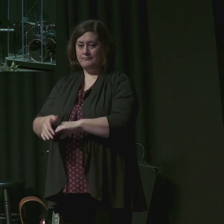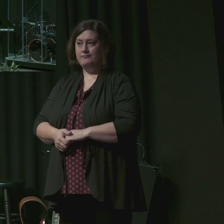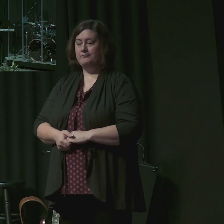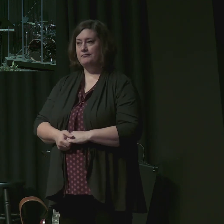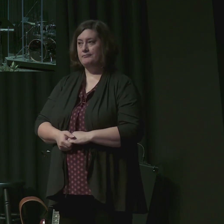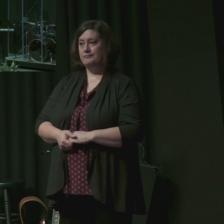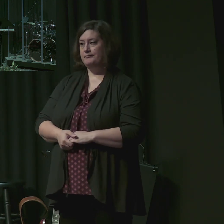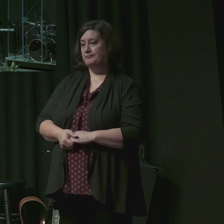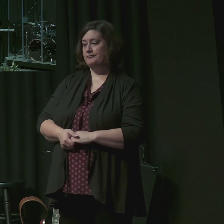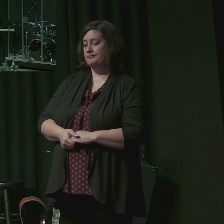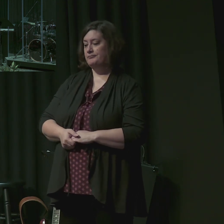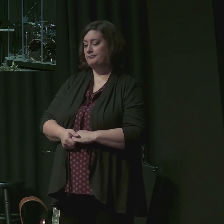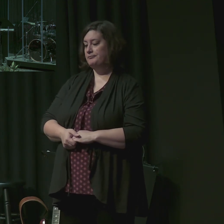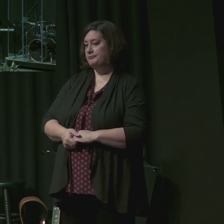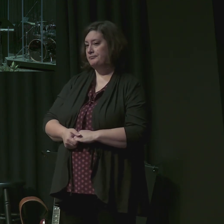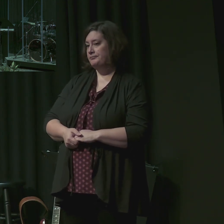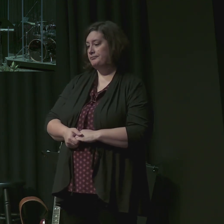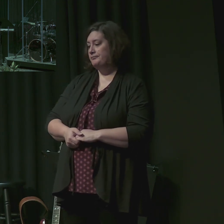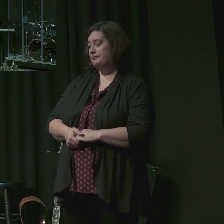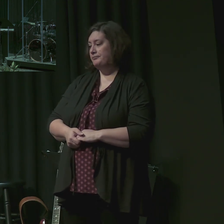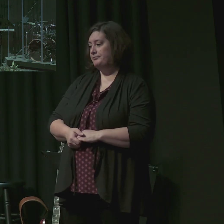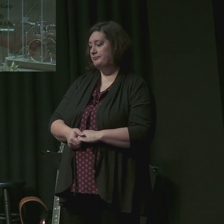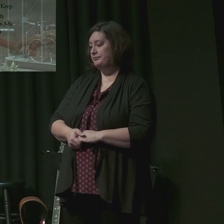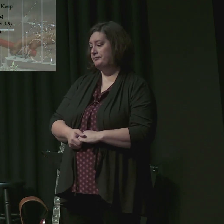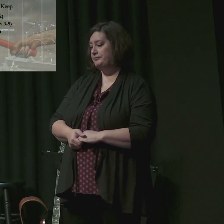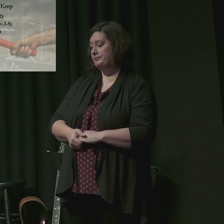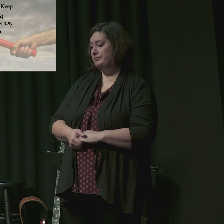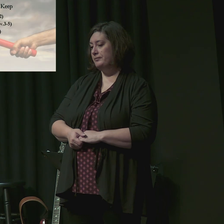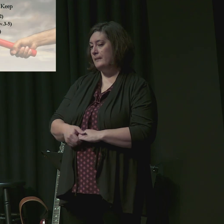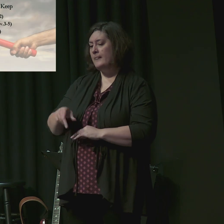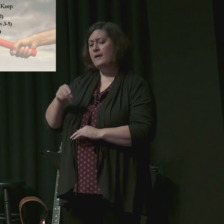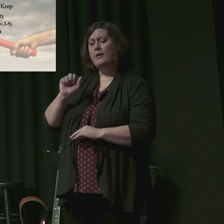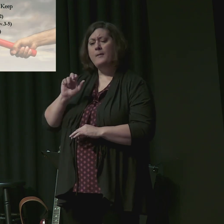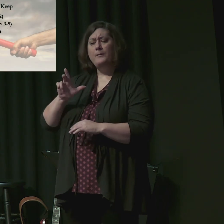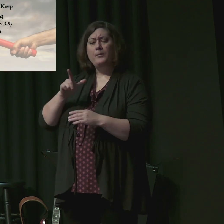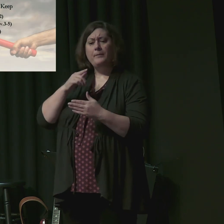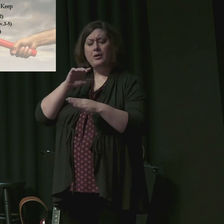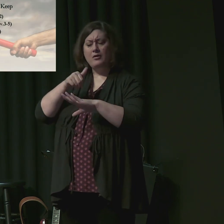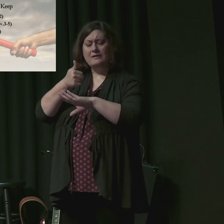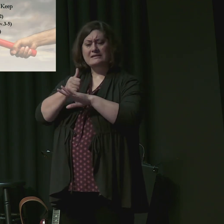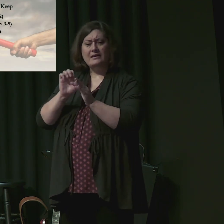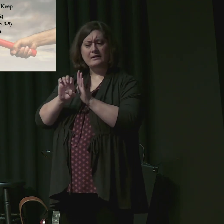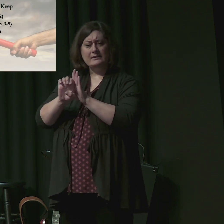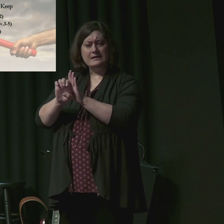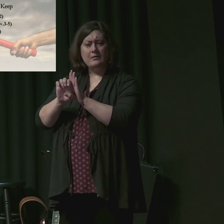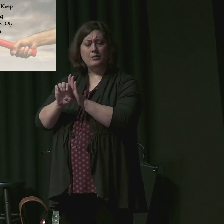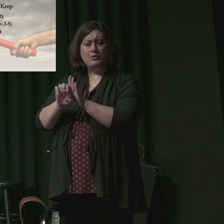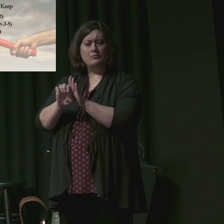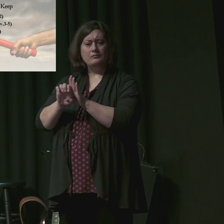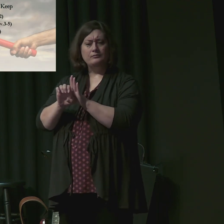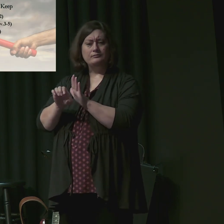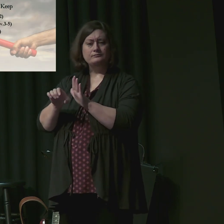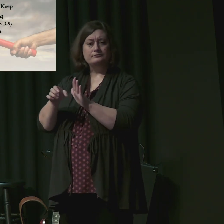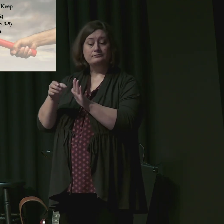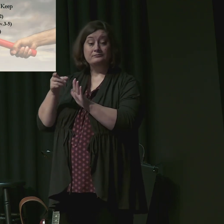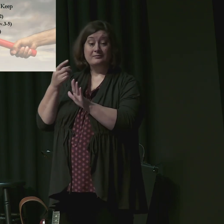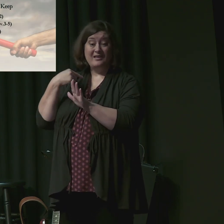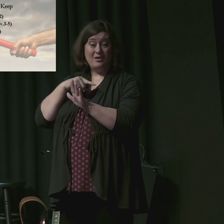Here is an inspiring example that Paul set for us in verses 6 through 8. How many failing and faltering